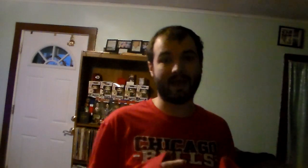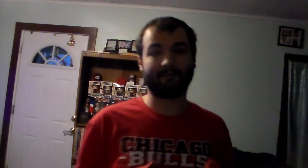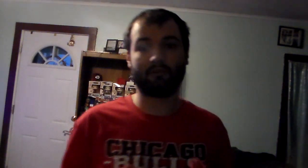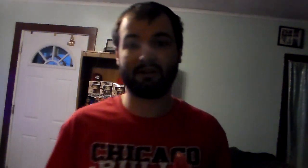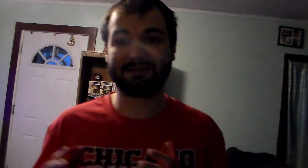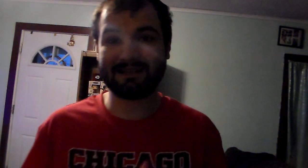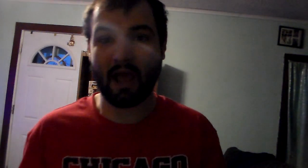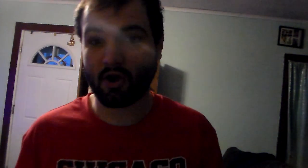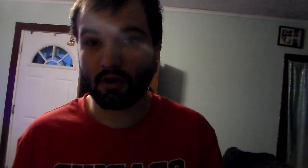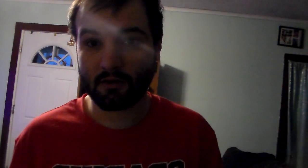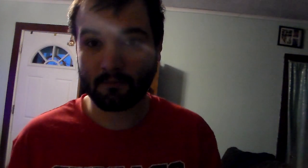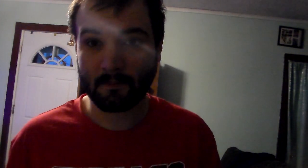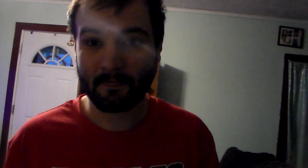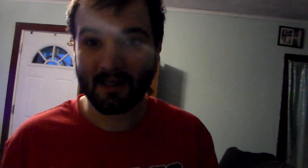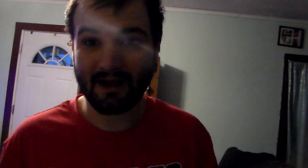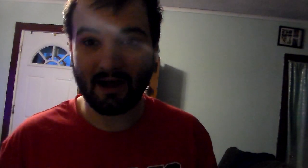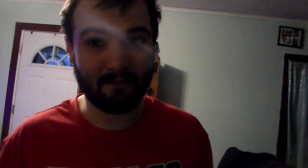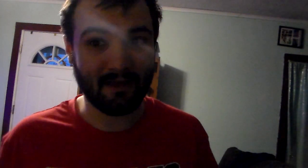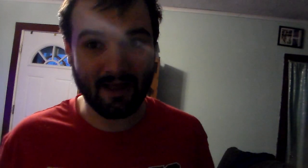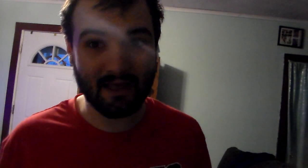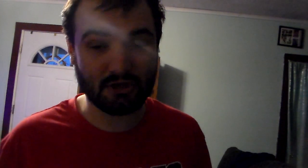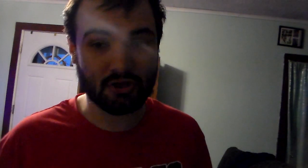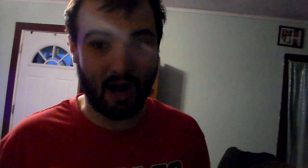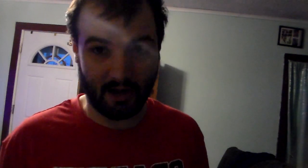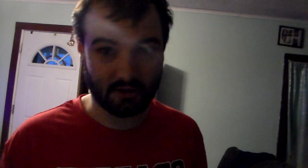Castellini said I I kid you not